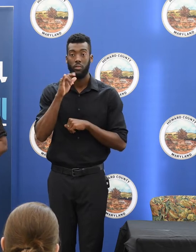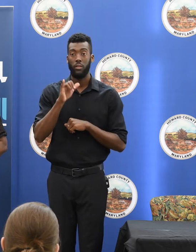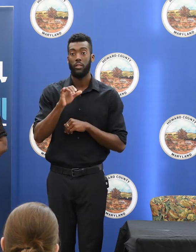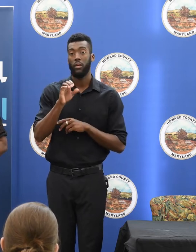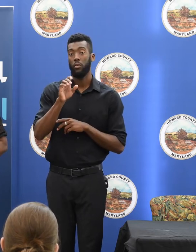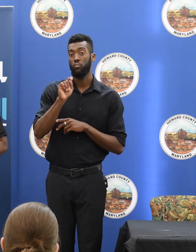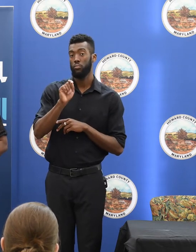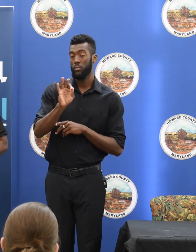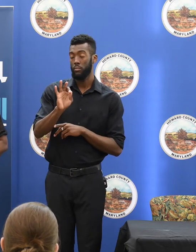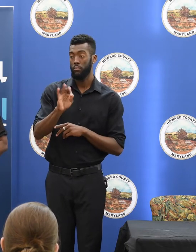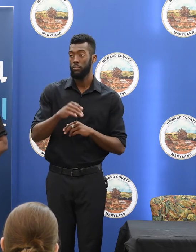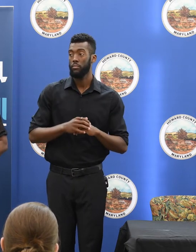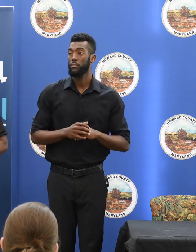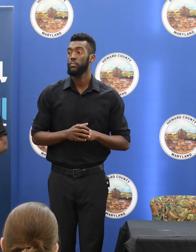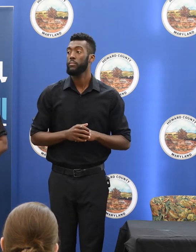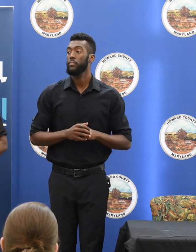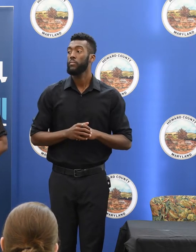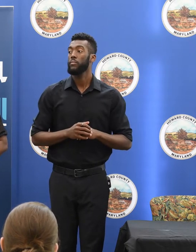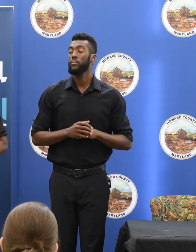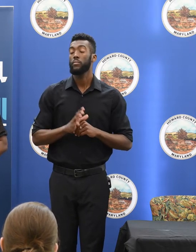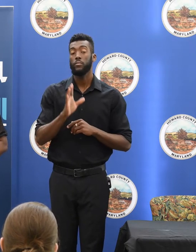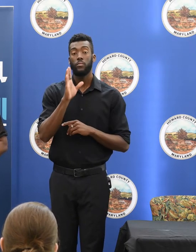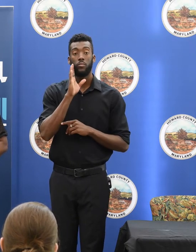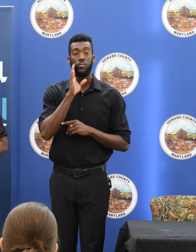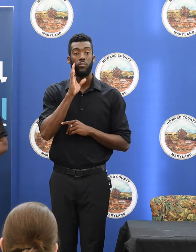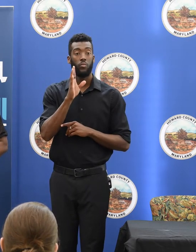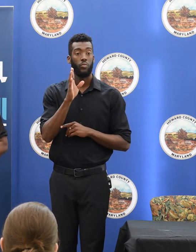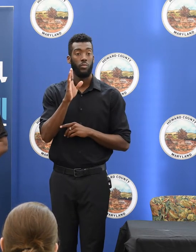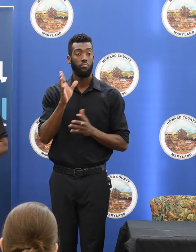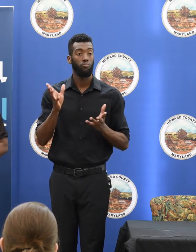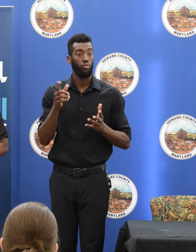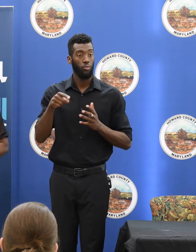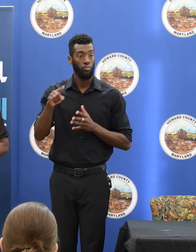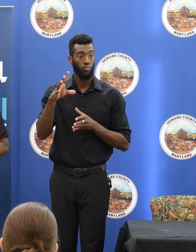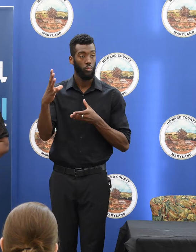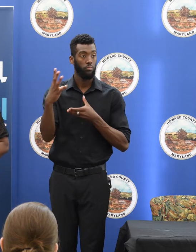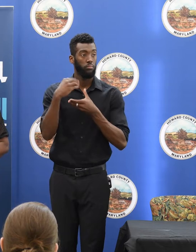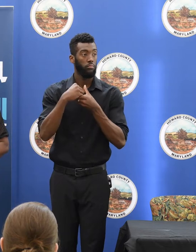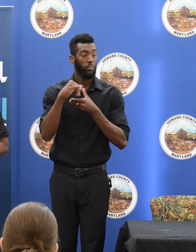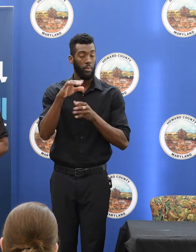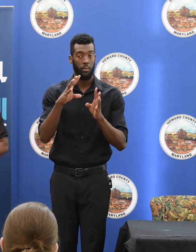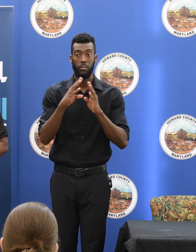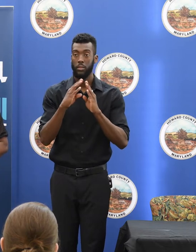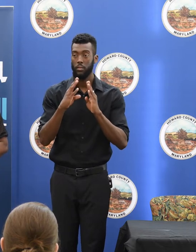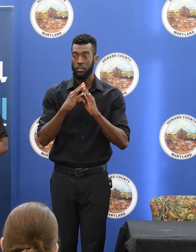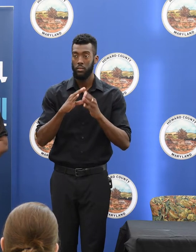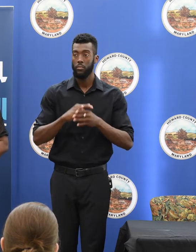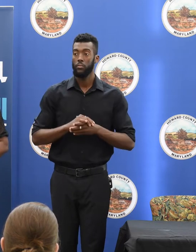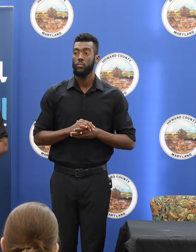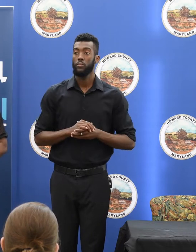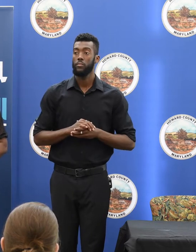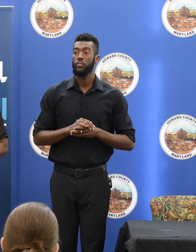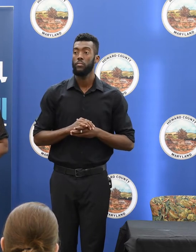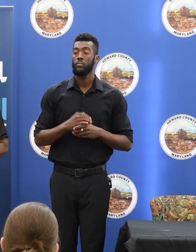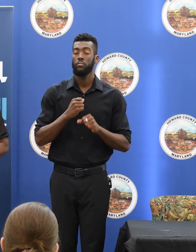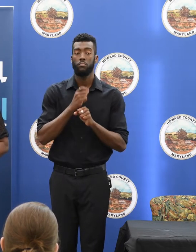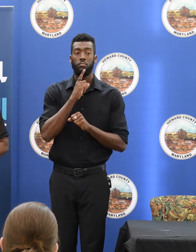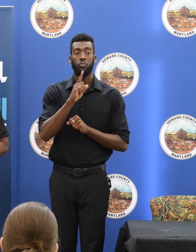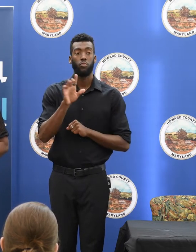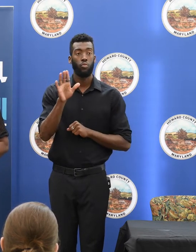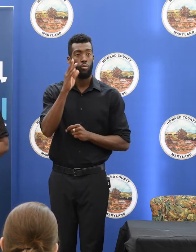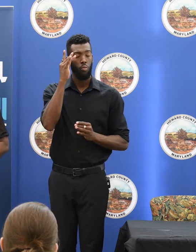participate in that way, we certainly do encourage attending our meetings and then giving us feedback